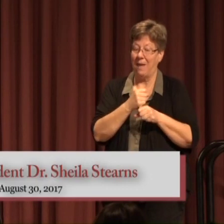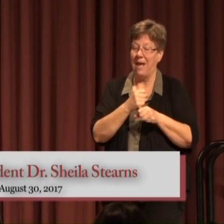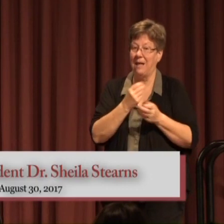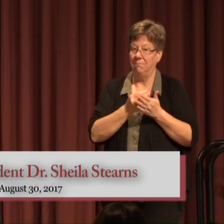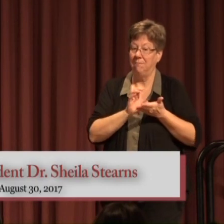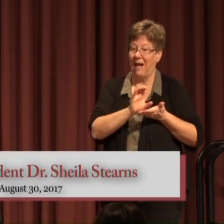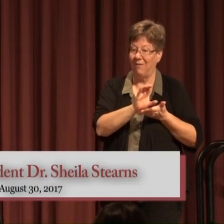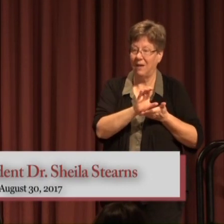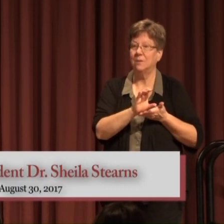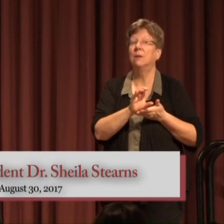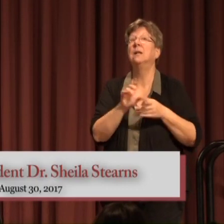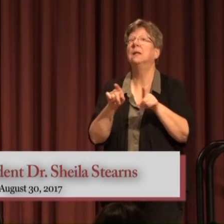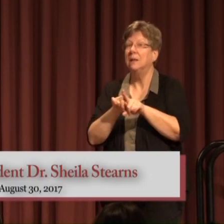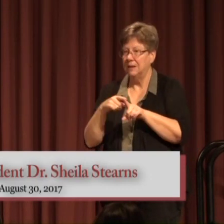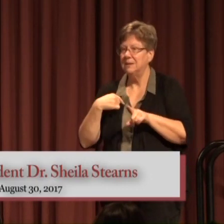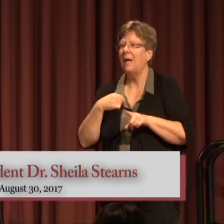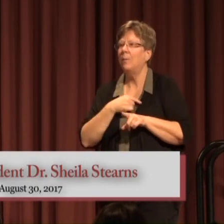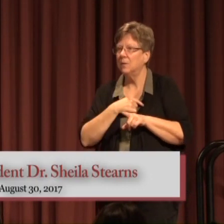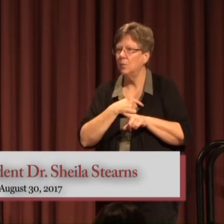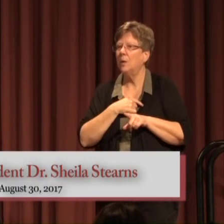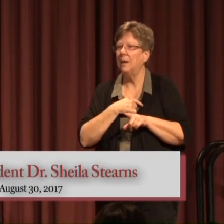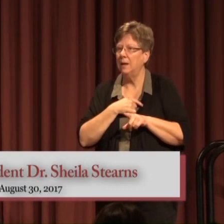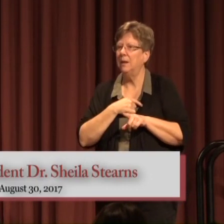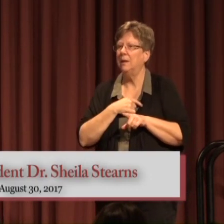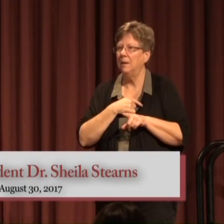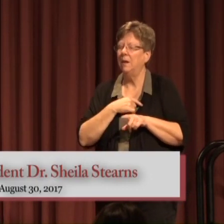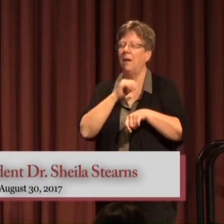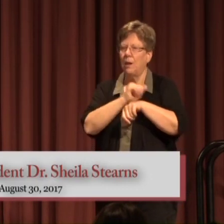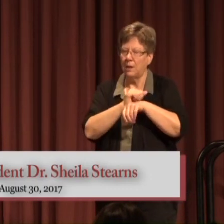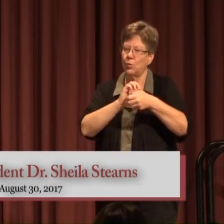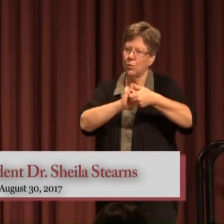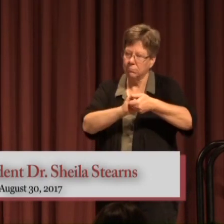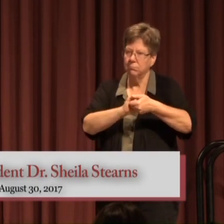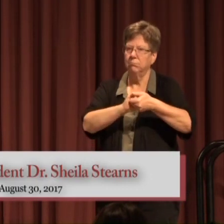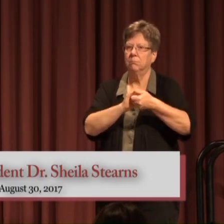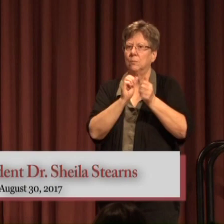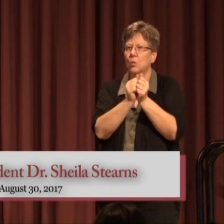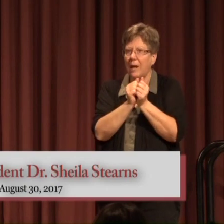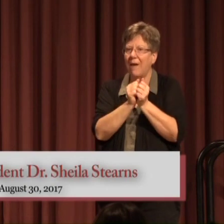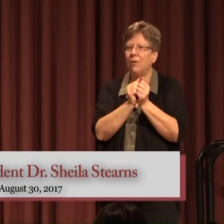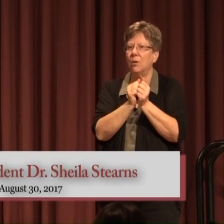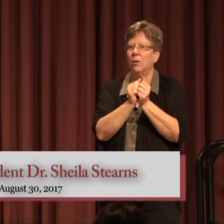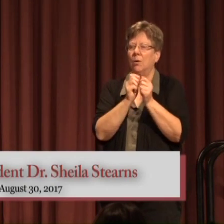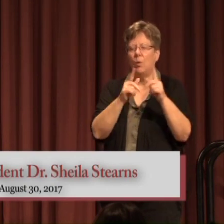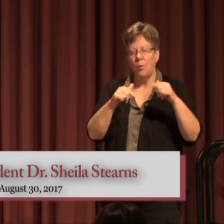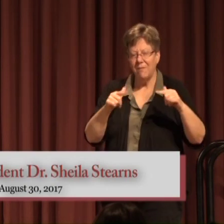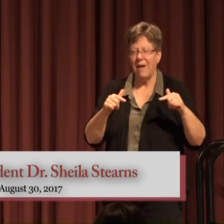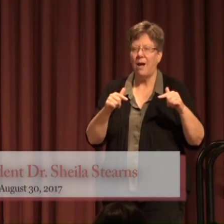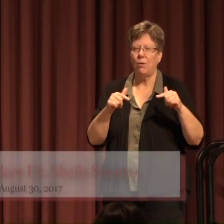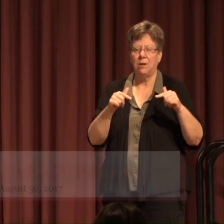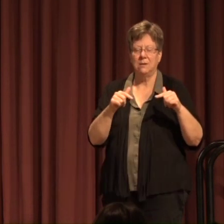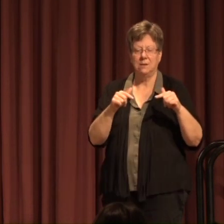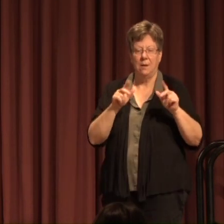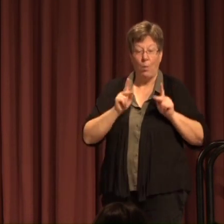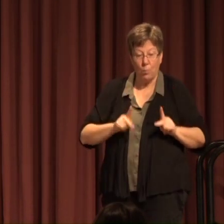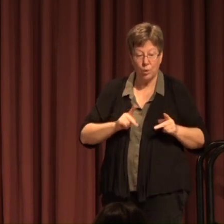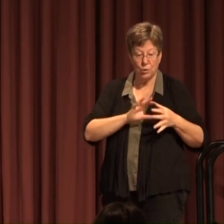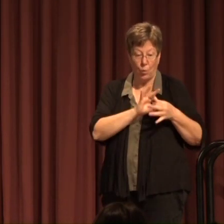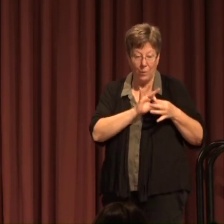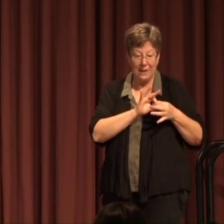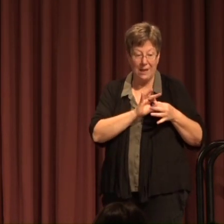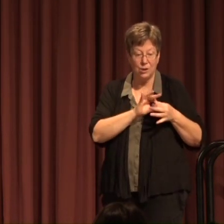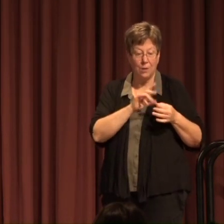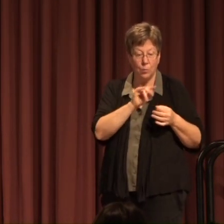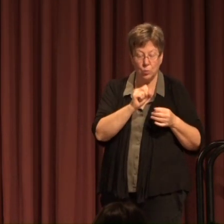so have we Let's work together Through various personal relationship tools And